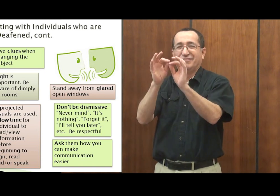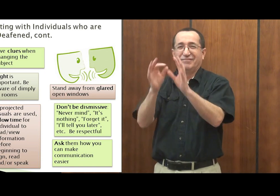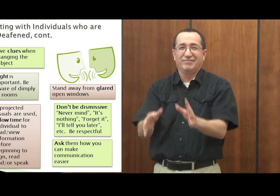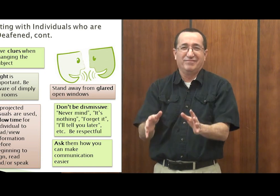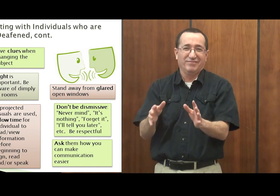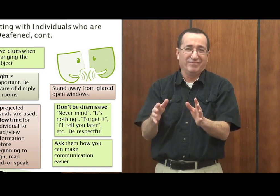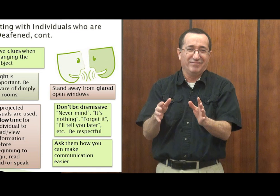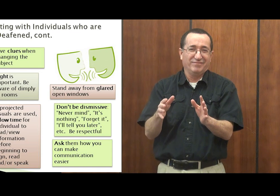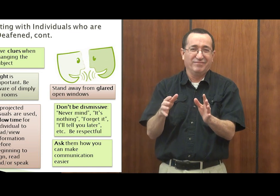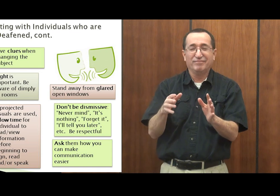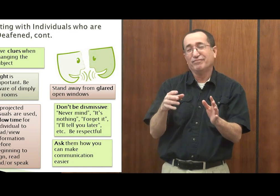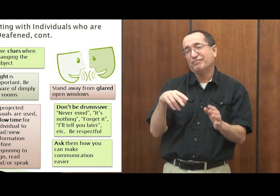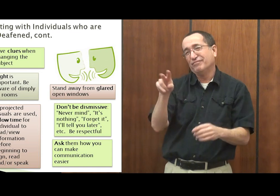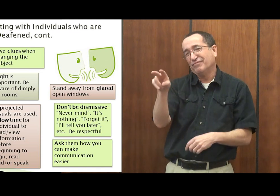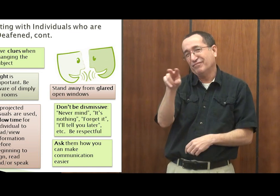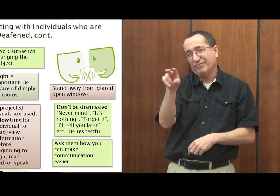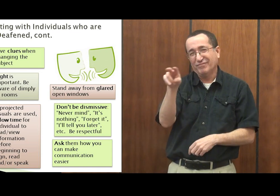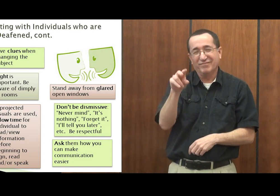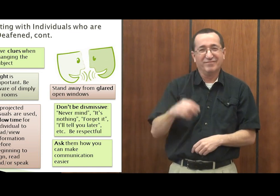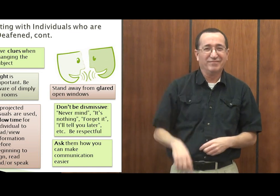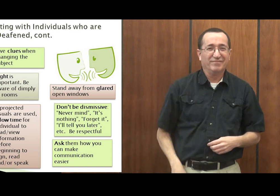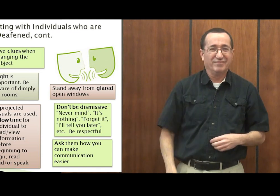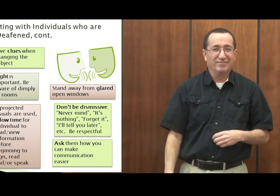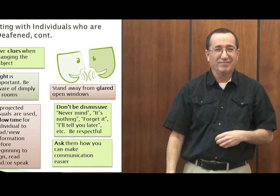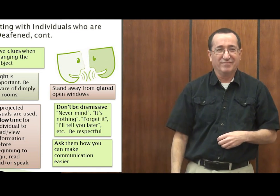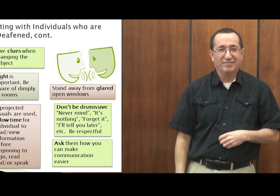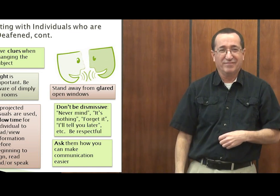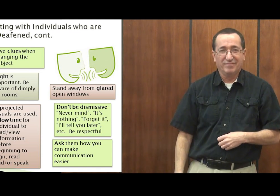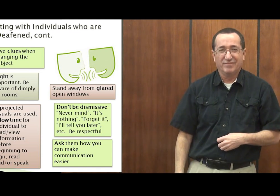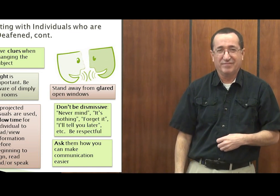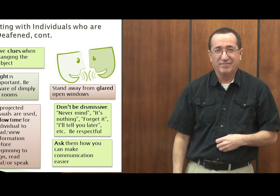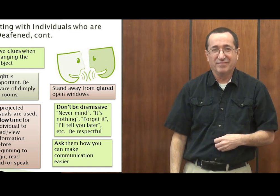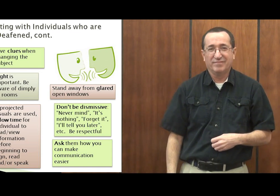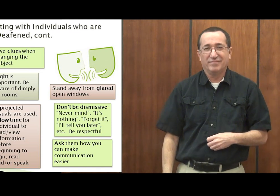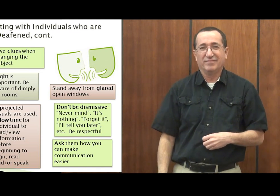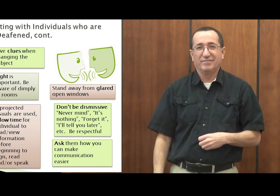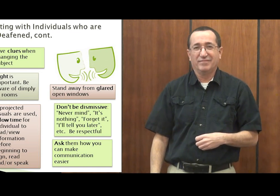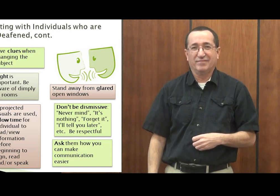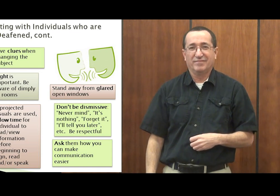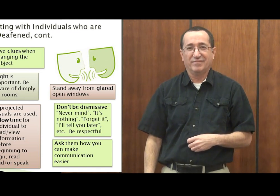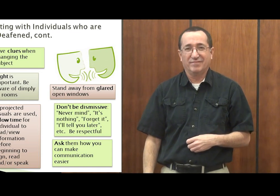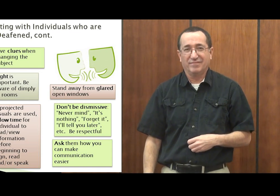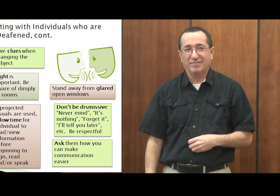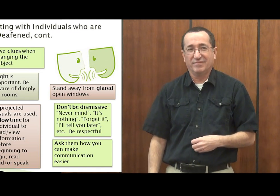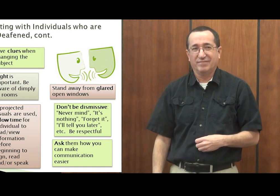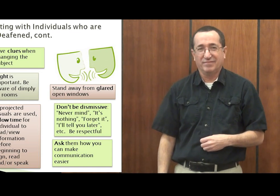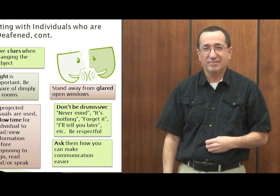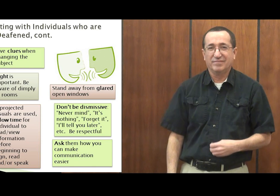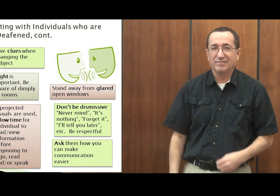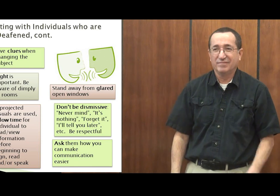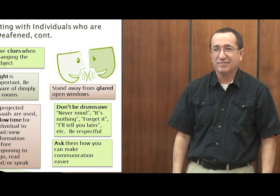and then go on and explain, I can watch the interpreter and be able to follow along with the presentation very easily.